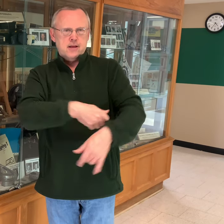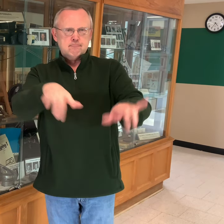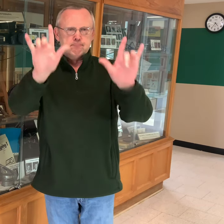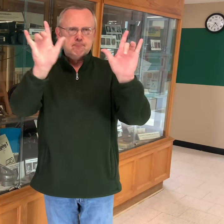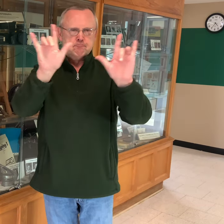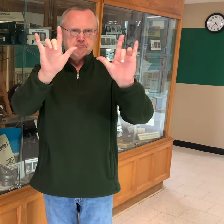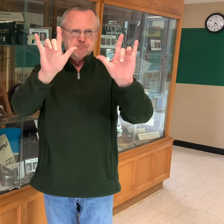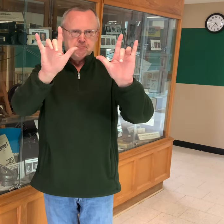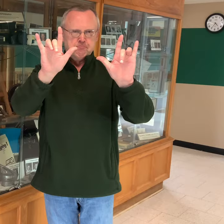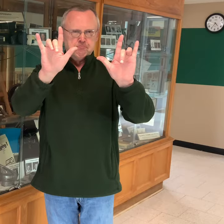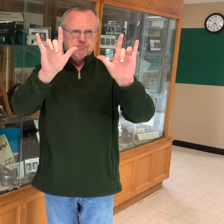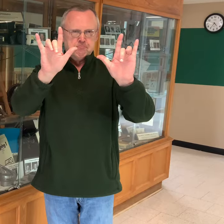Patrick's Day.